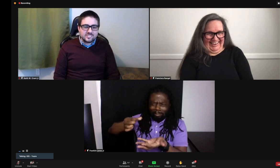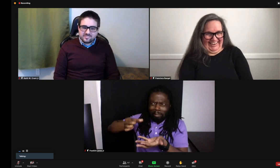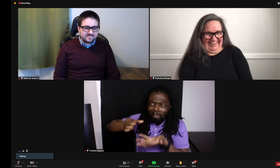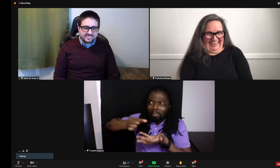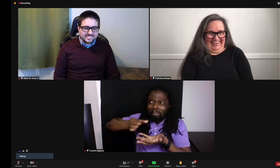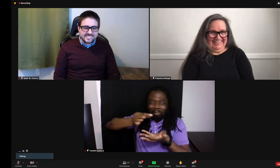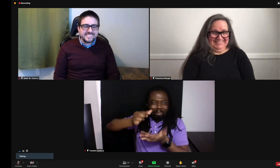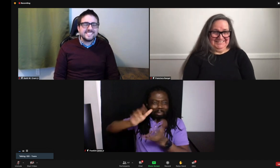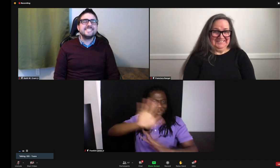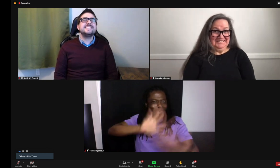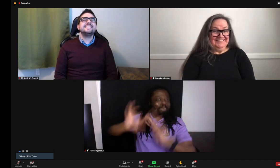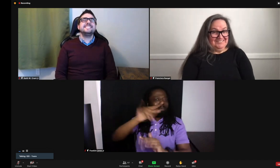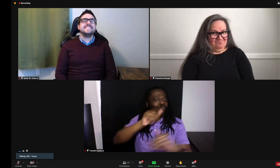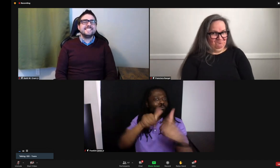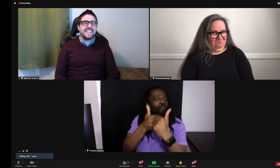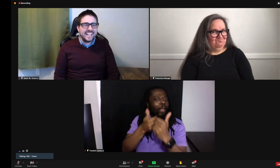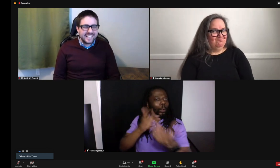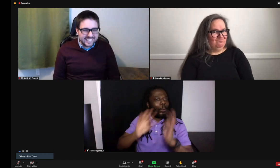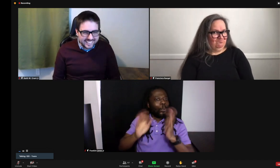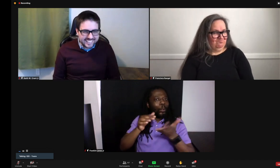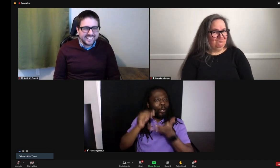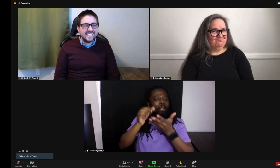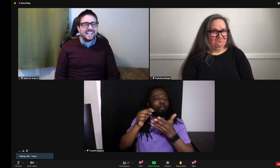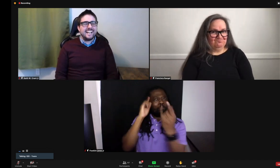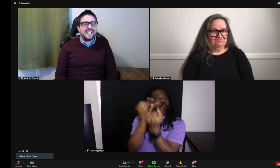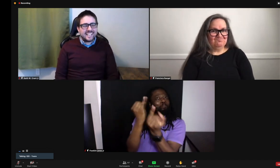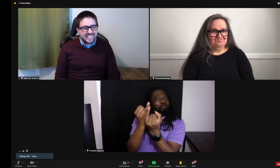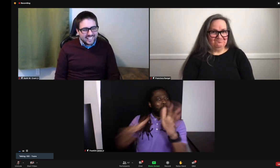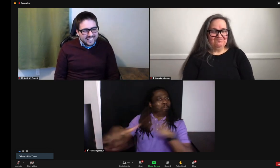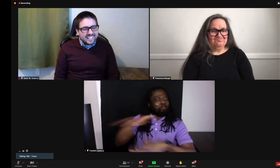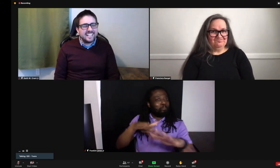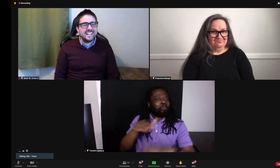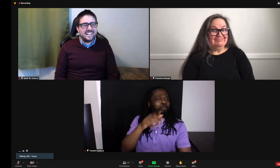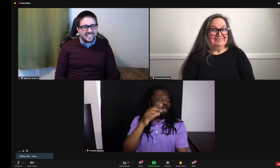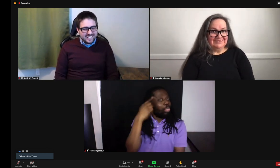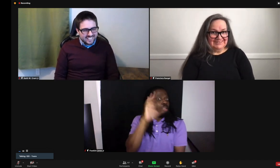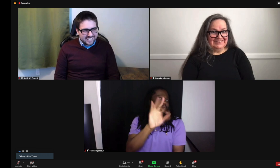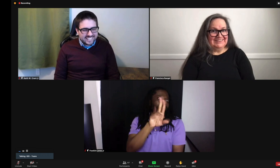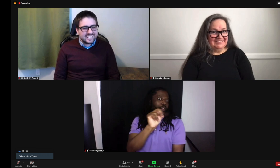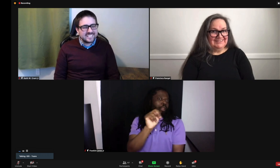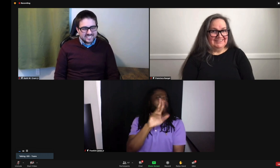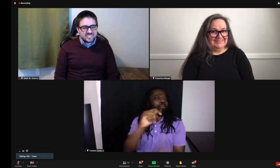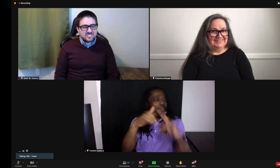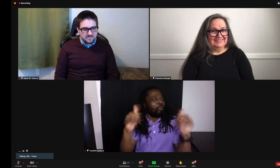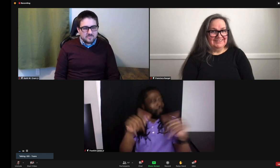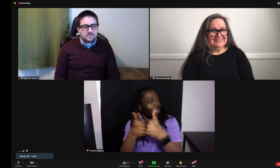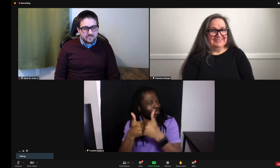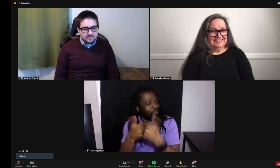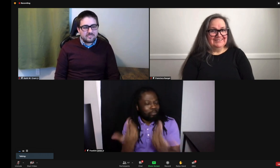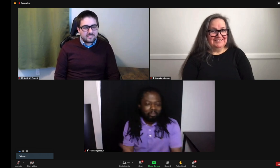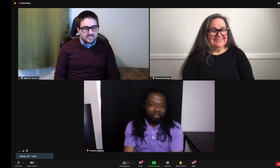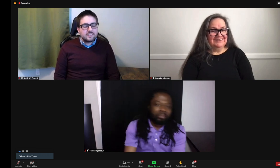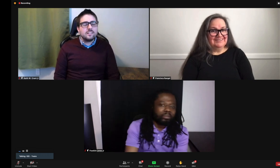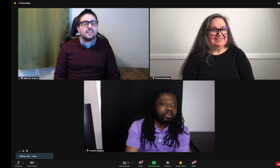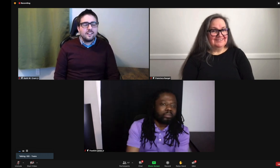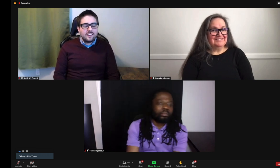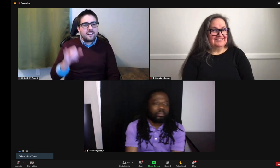you know, it was kind of, I wasn't sure exactly which way to look when I was doing that. And I was trying to think about, you know, how it looked on camera. So in certain